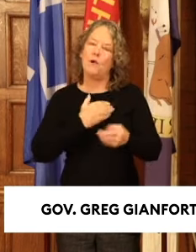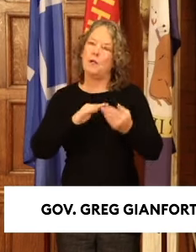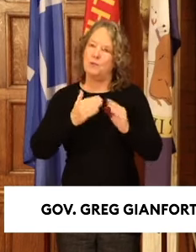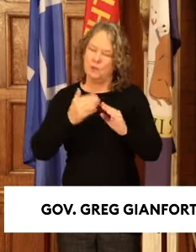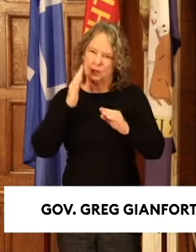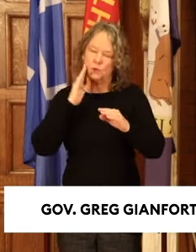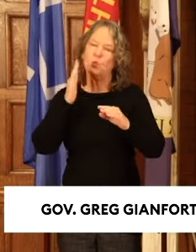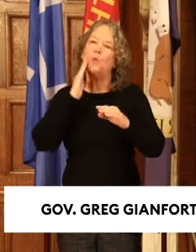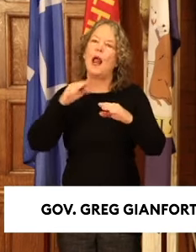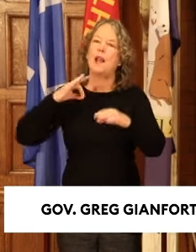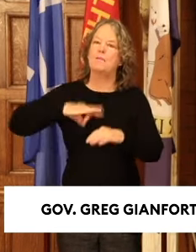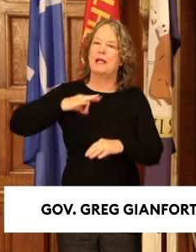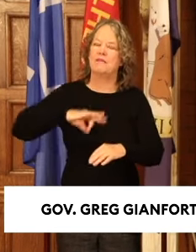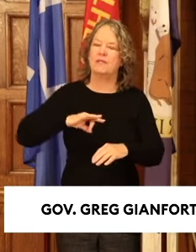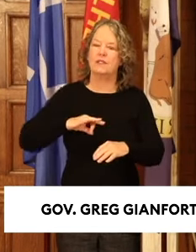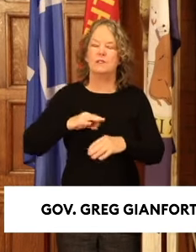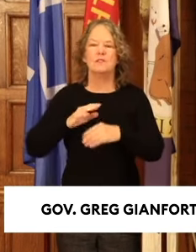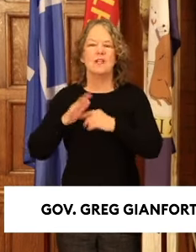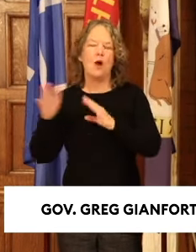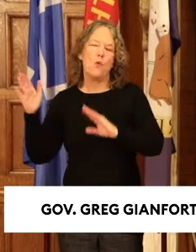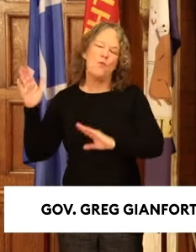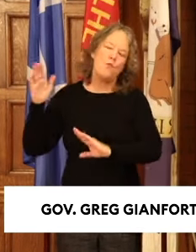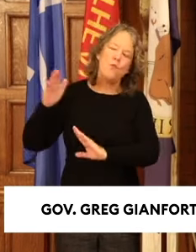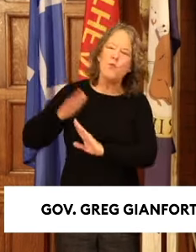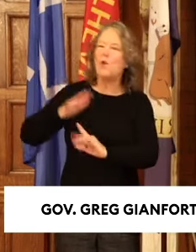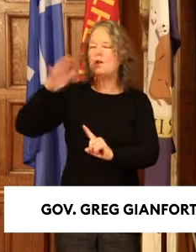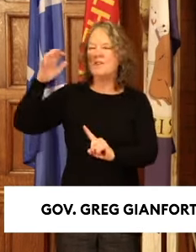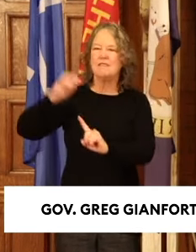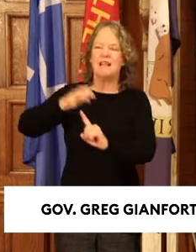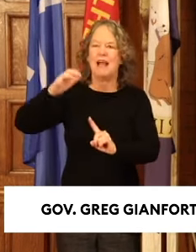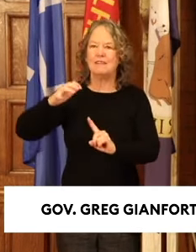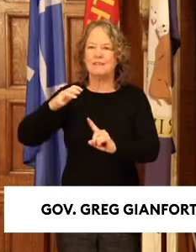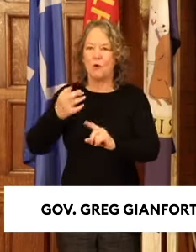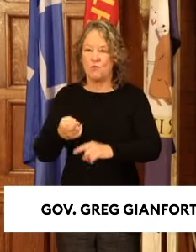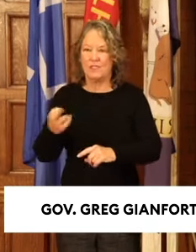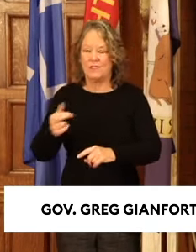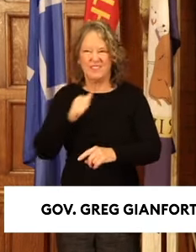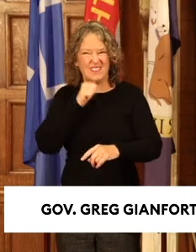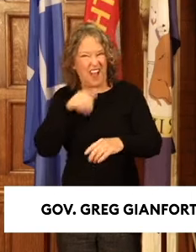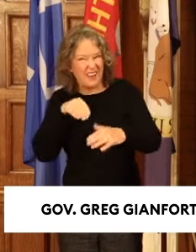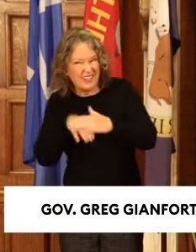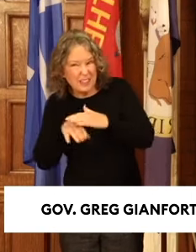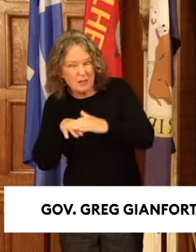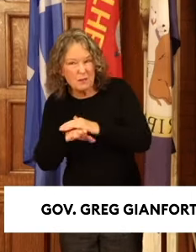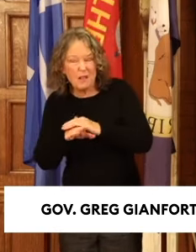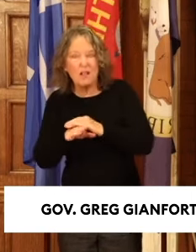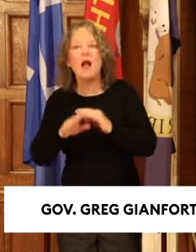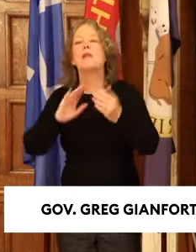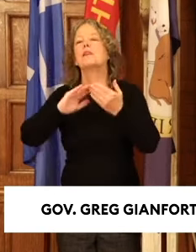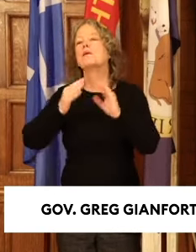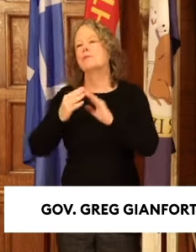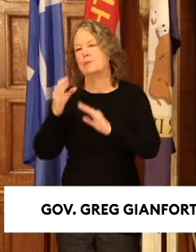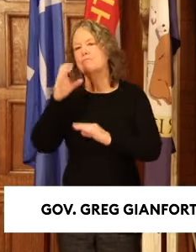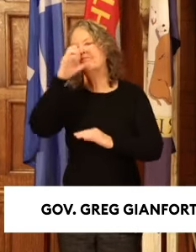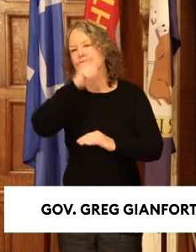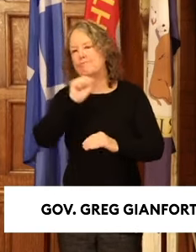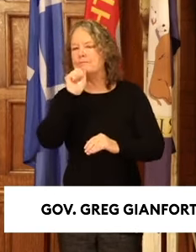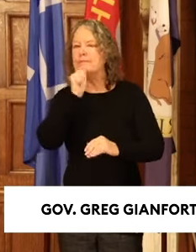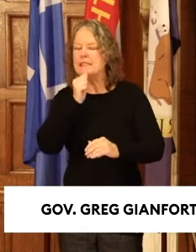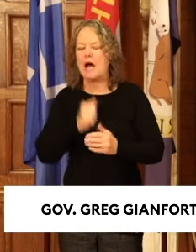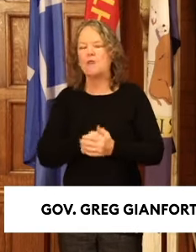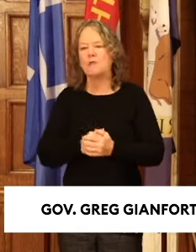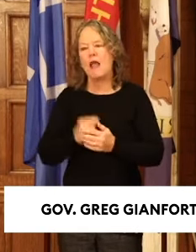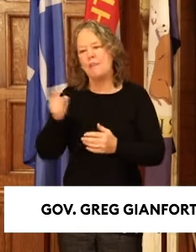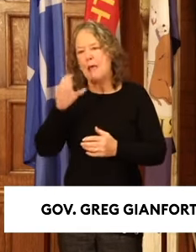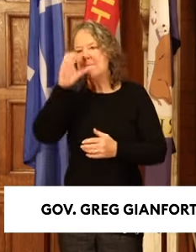When our world-class resources are not as accessible as they ought to be, our communities miss out. They miss